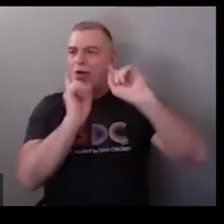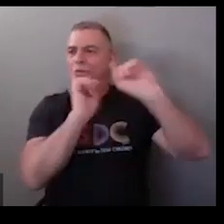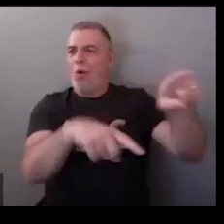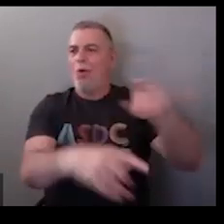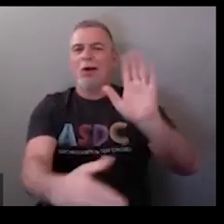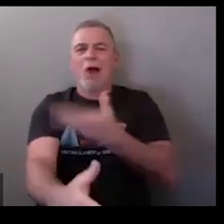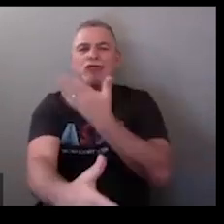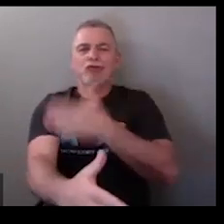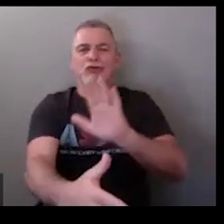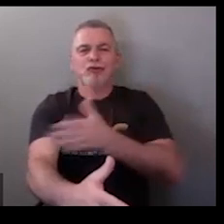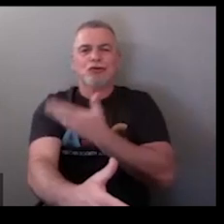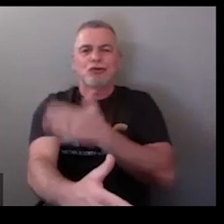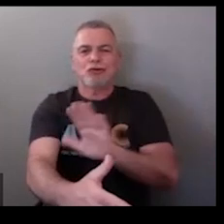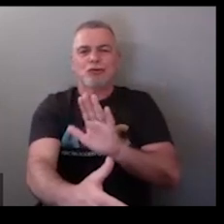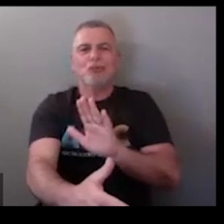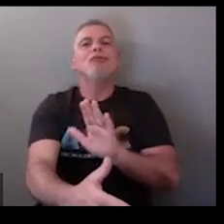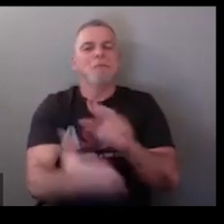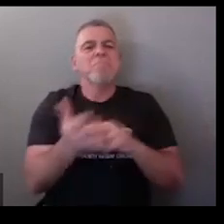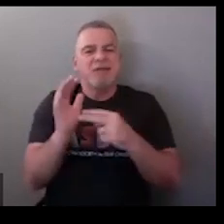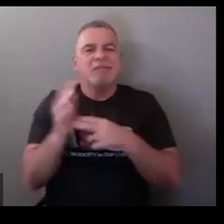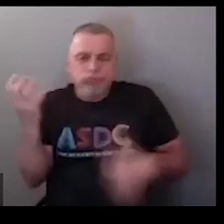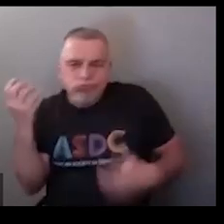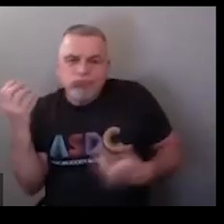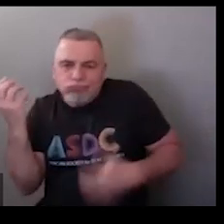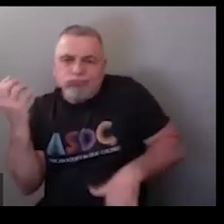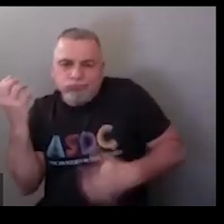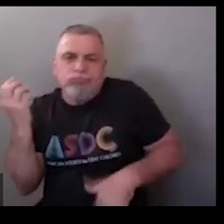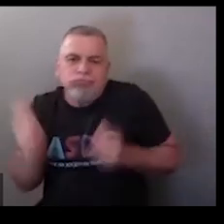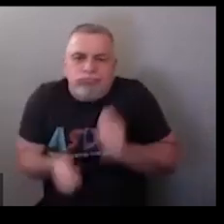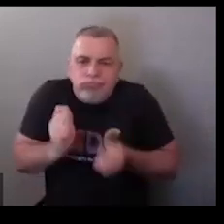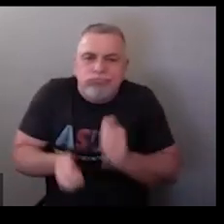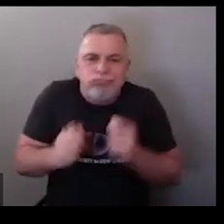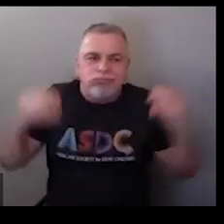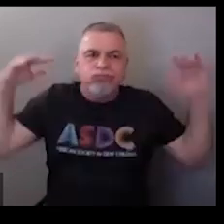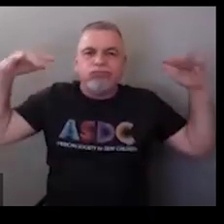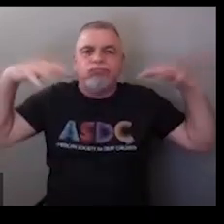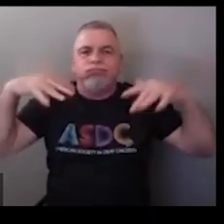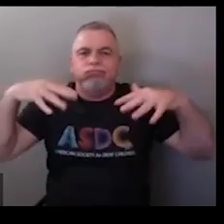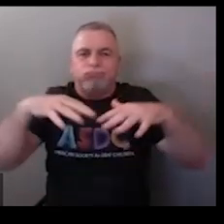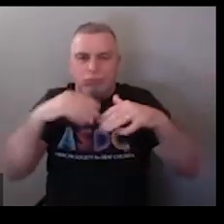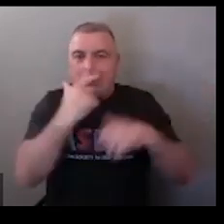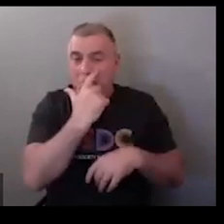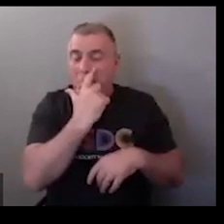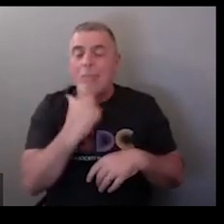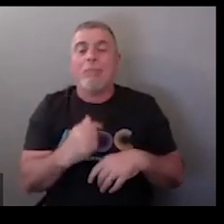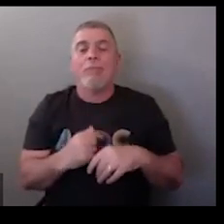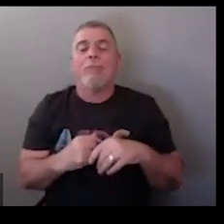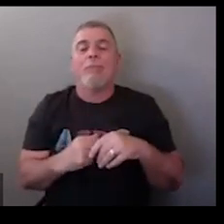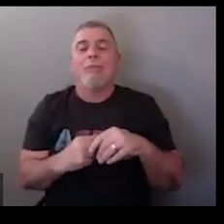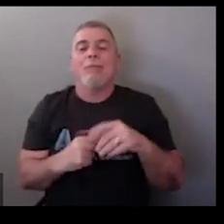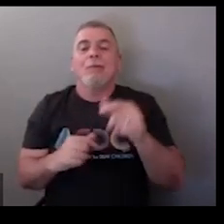dependent like if I'm talking about I'm going you're not going to music so you would know that it means concert in that case